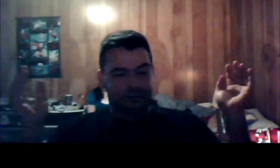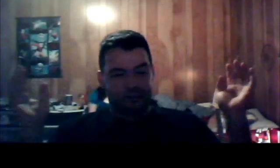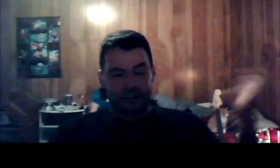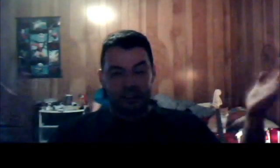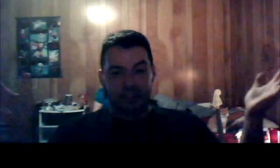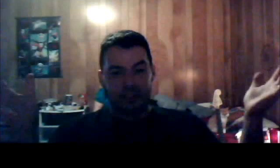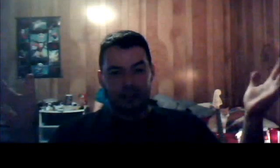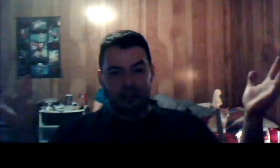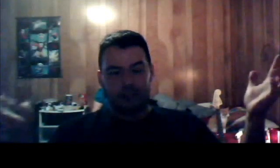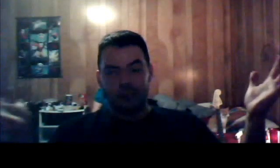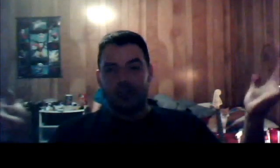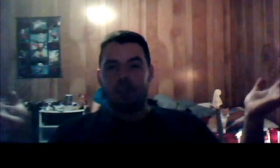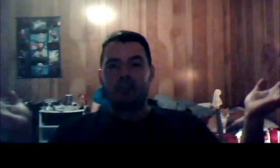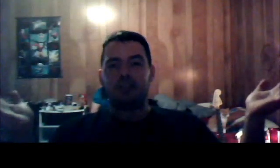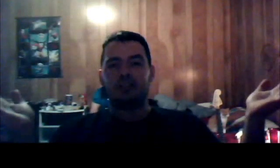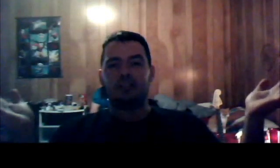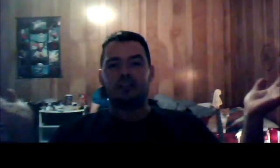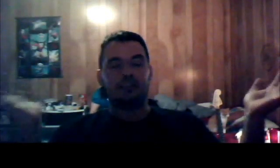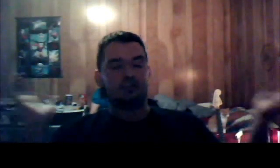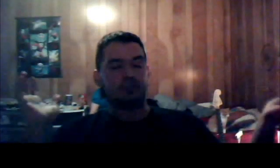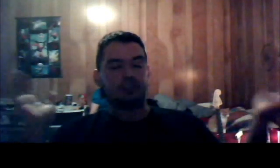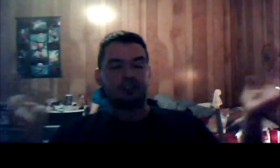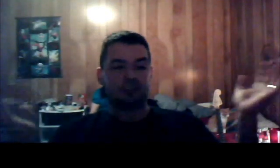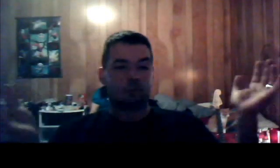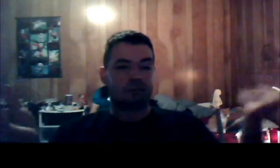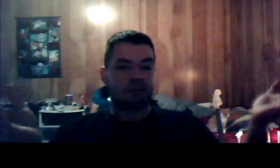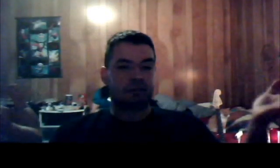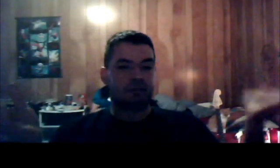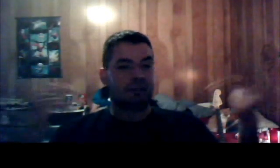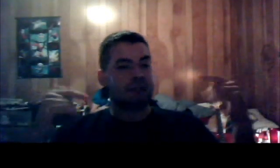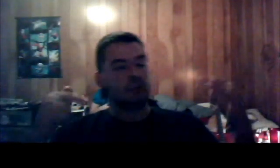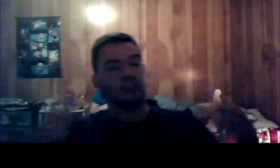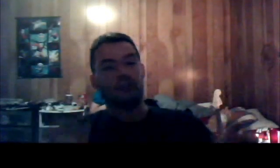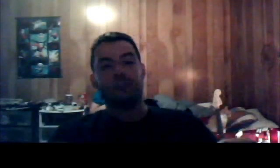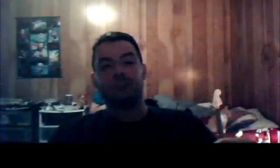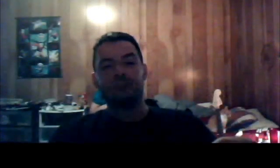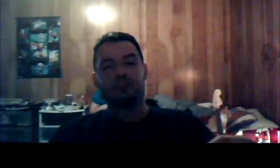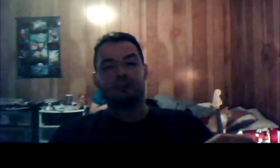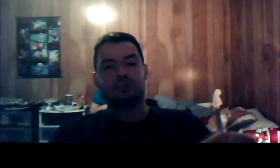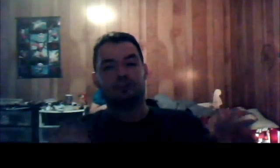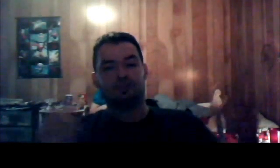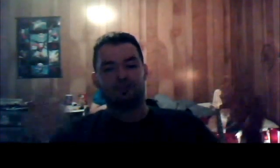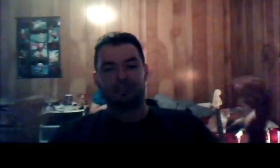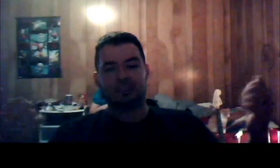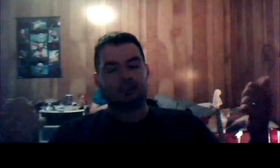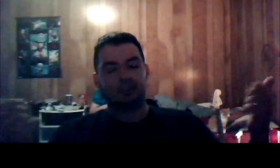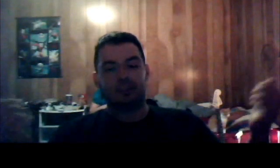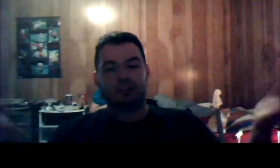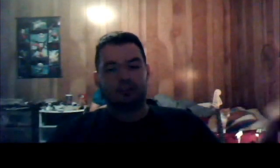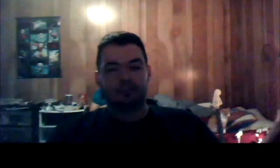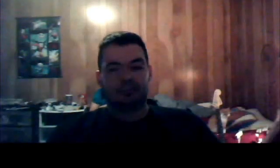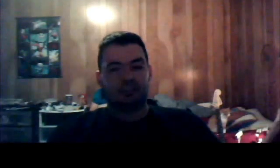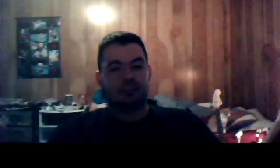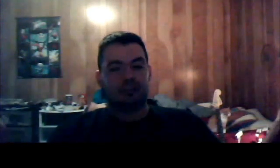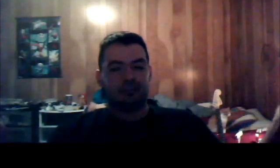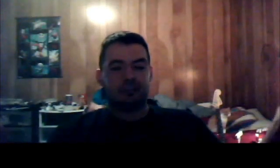Check it out if you have an inclination, if you're a Denzel Washington fan. John Goodman is also in the movie. I mean, John Goodman.